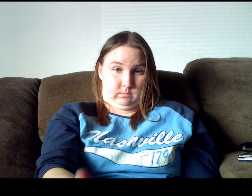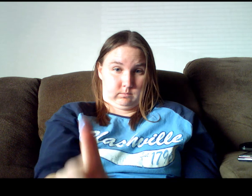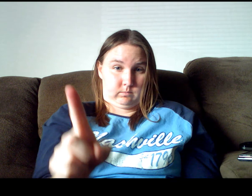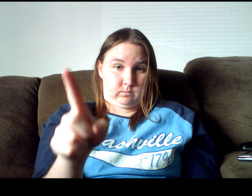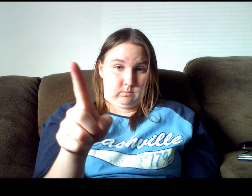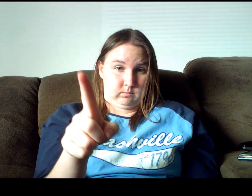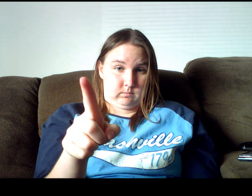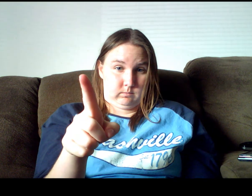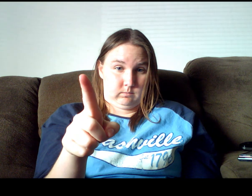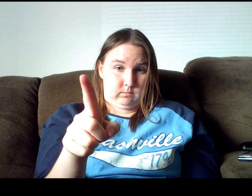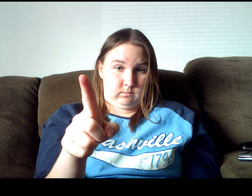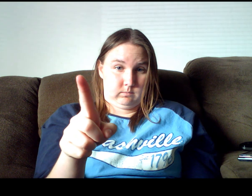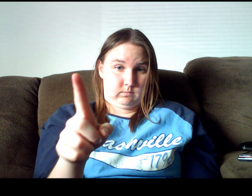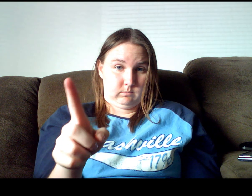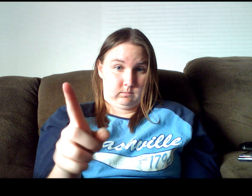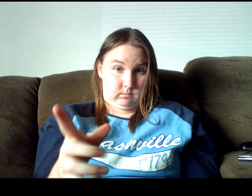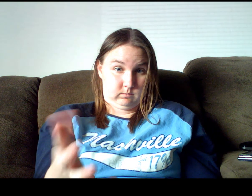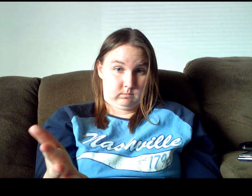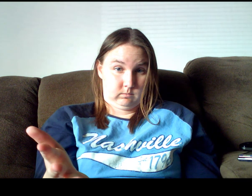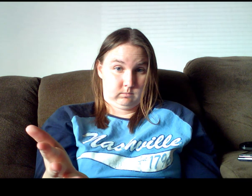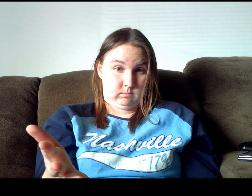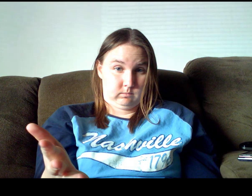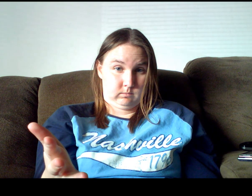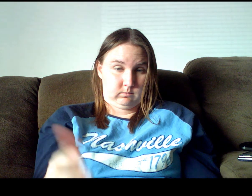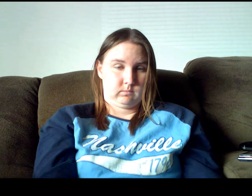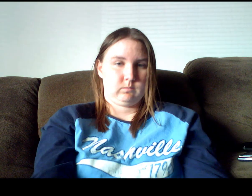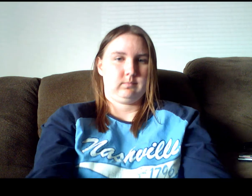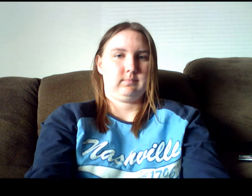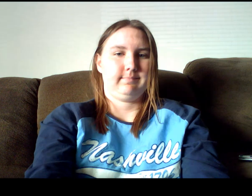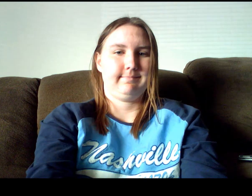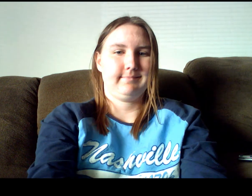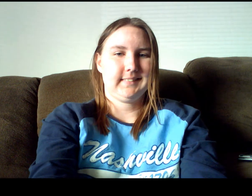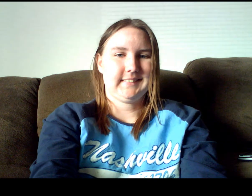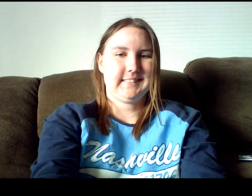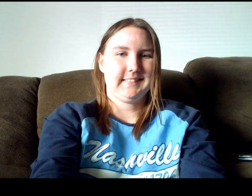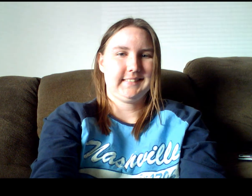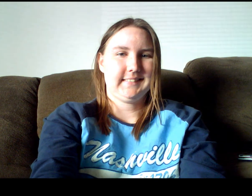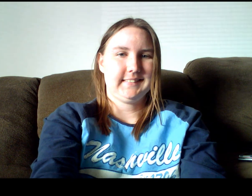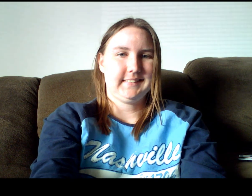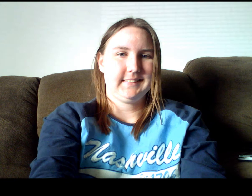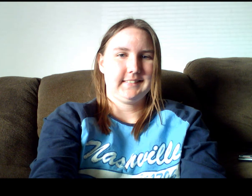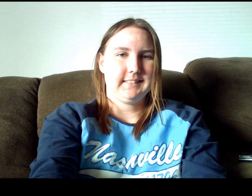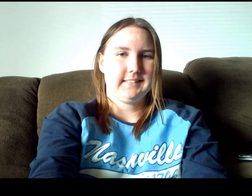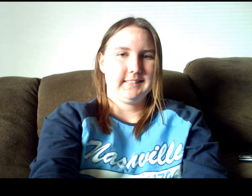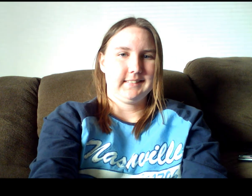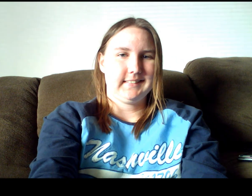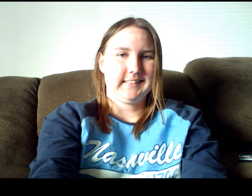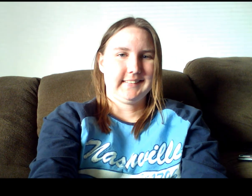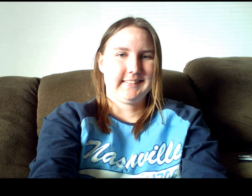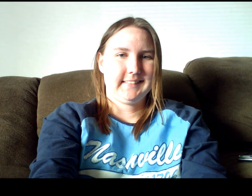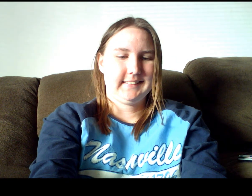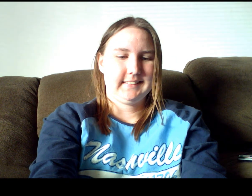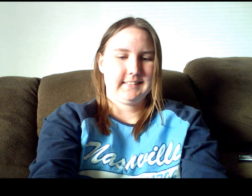know you long as Will be left left